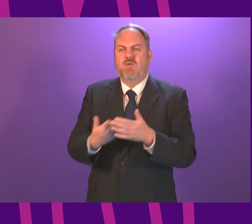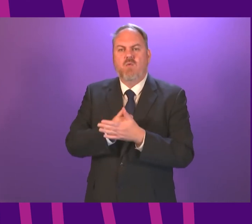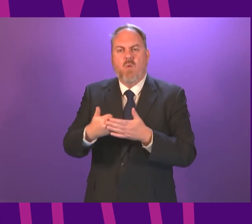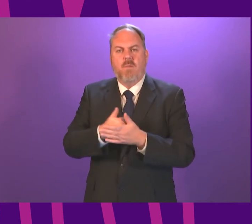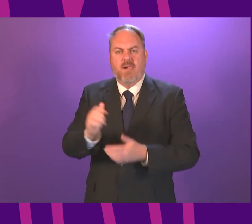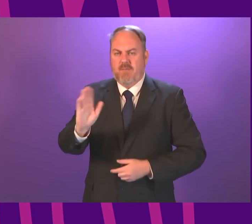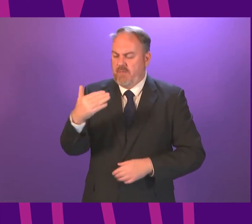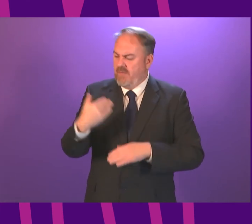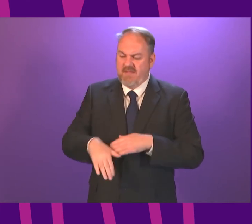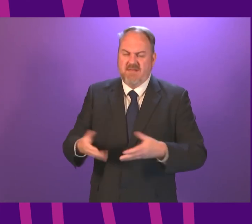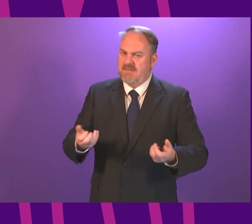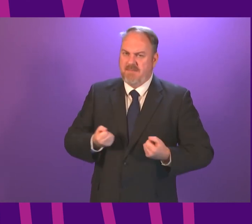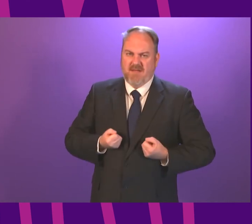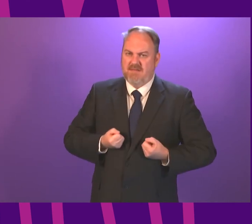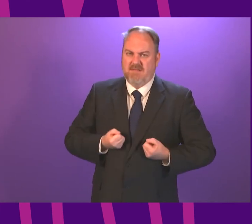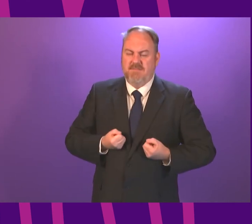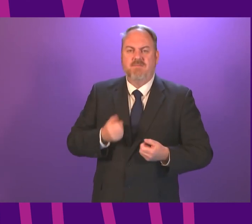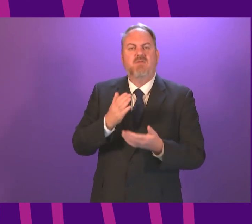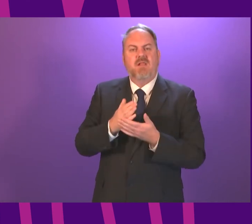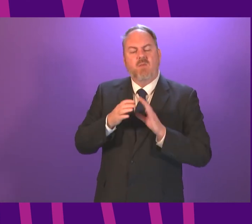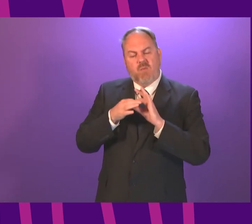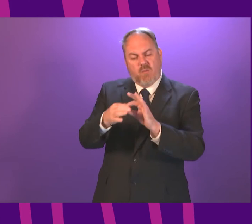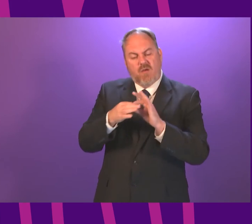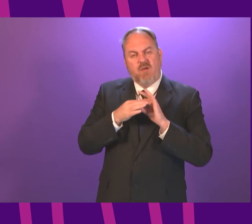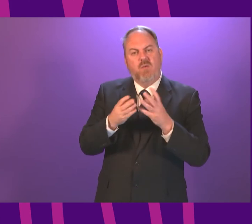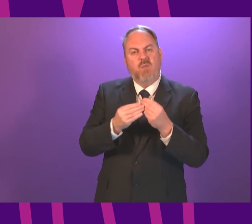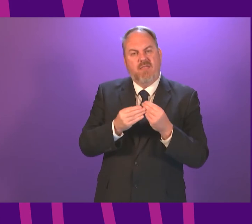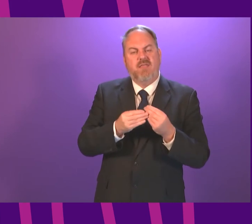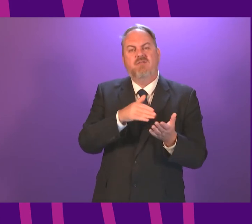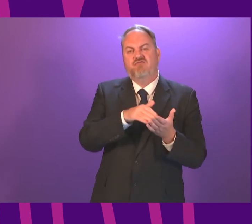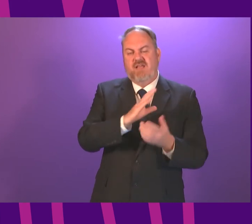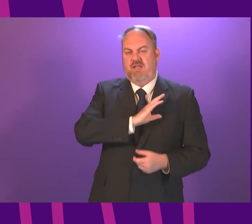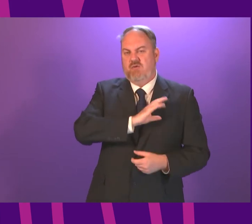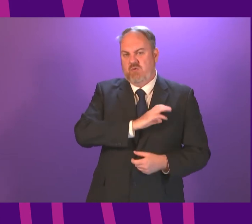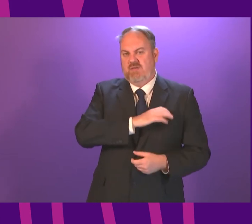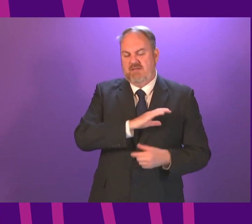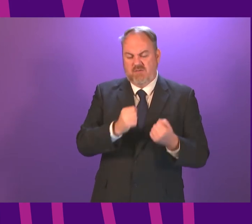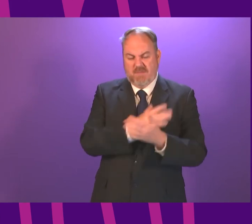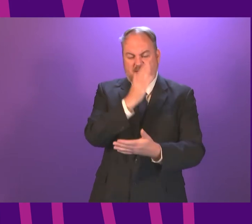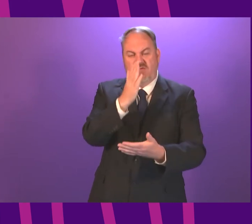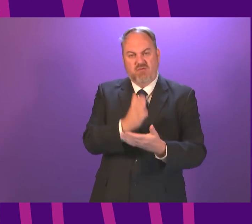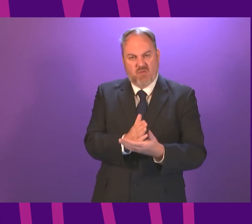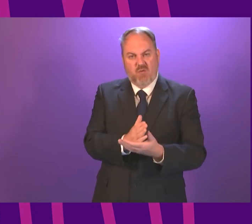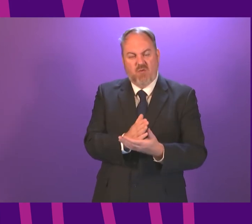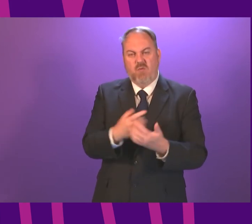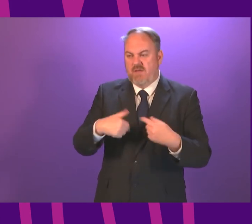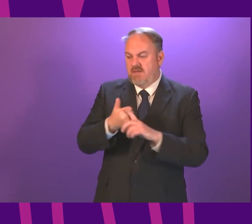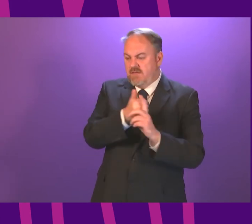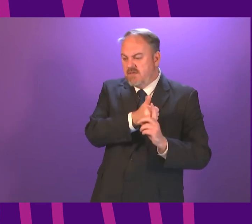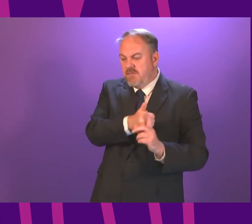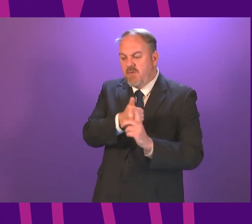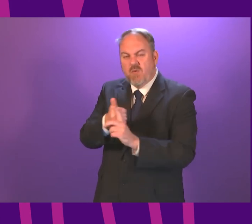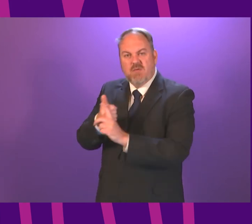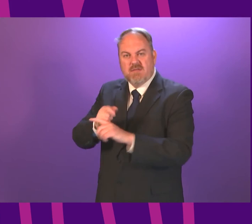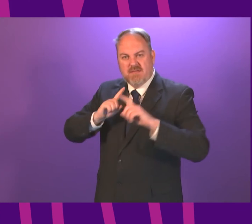discuss these concerns in more detail with the trade union concerned. It is really important that we support teachers in a range of different